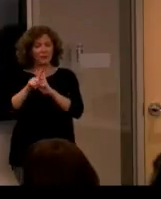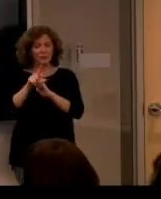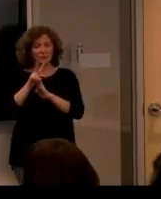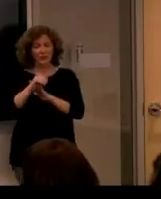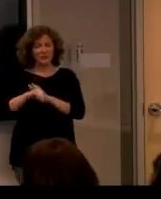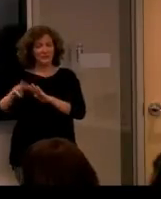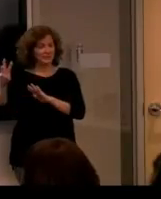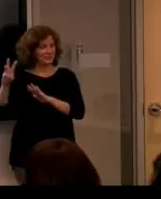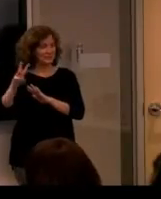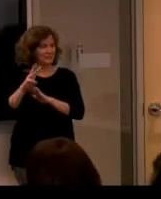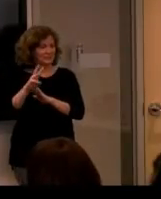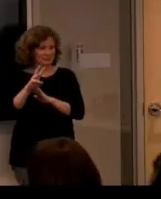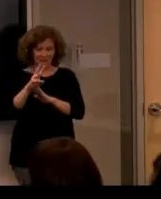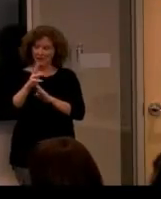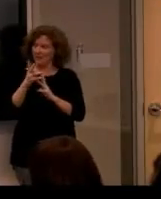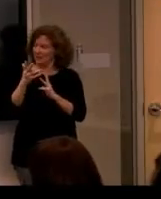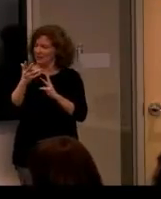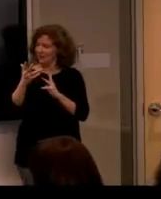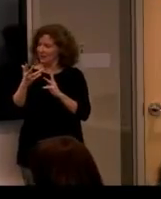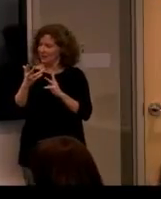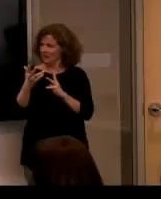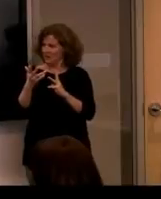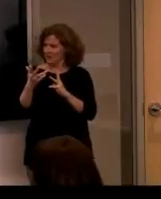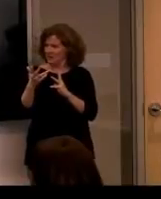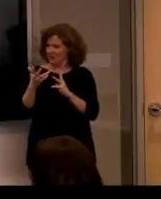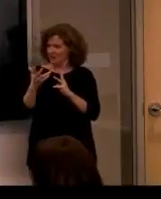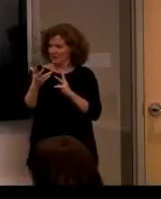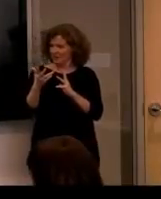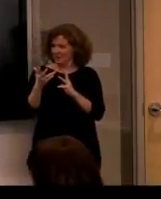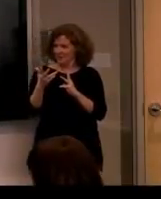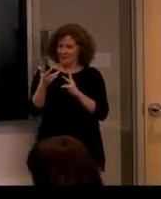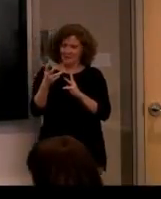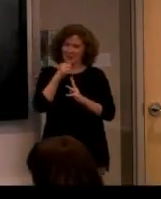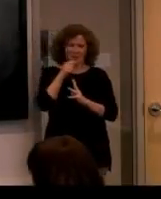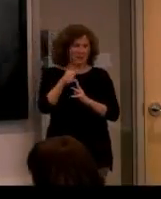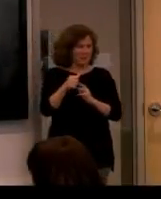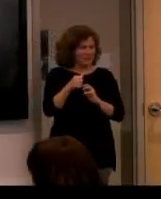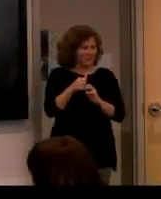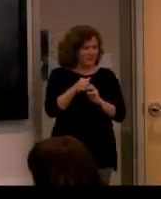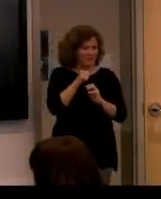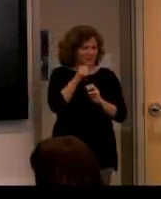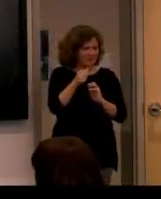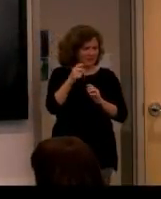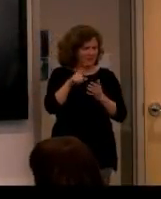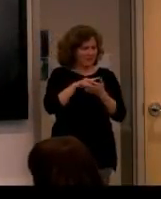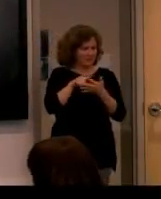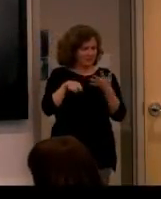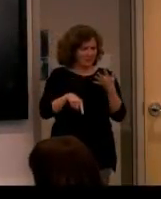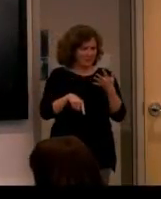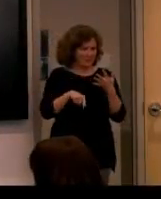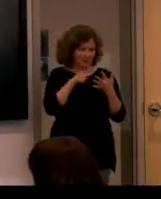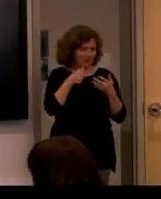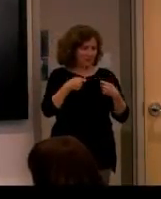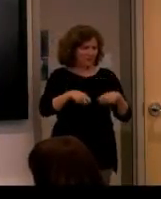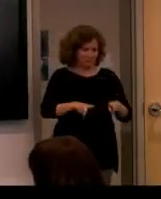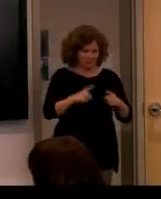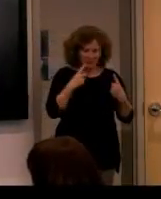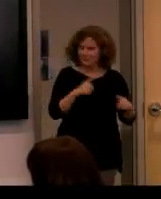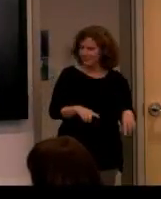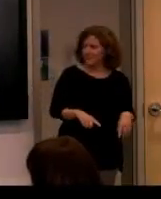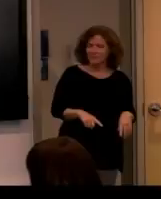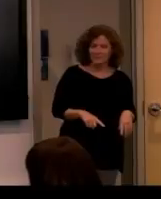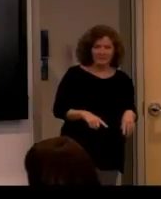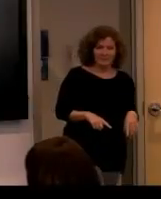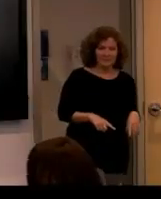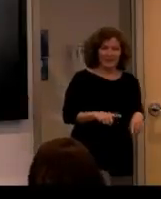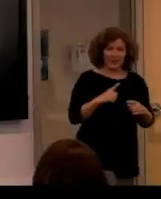you know, that would not have been helpful, much as that is a helpful